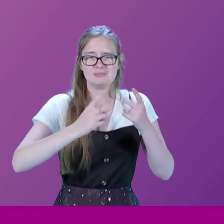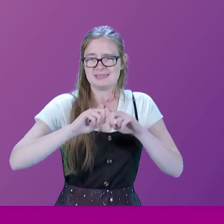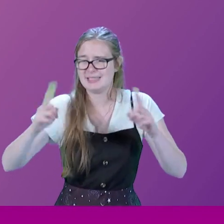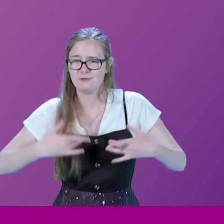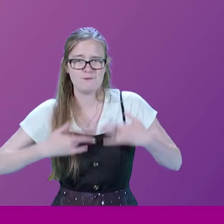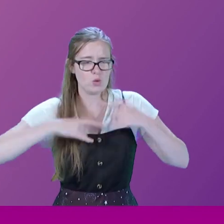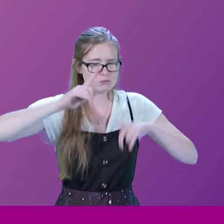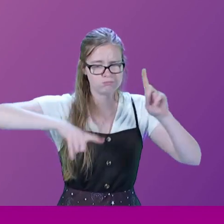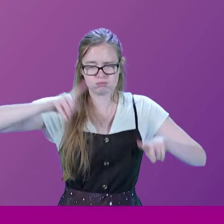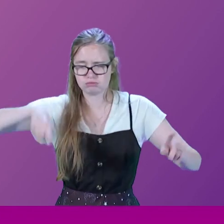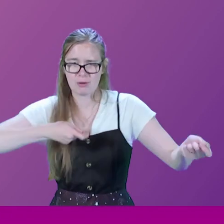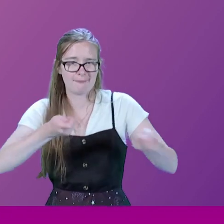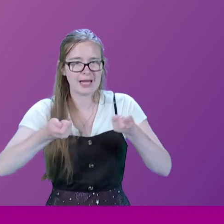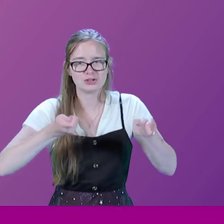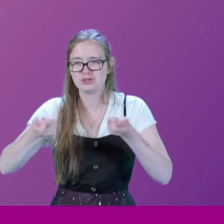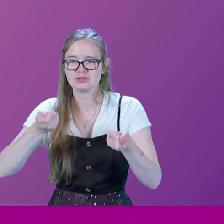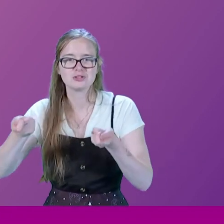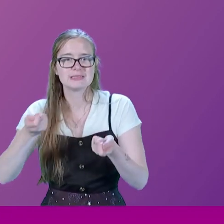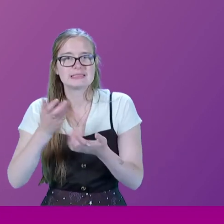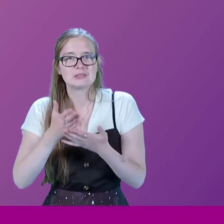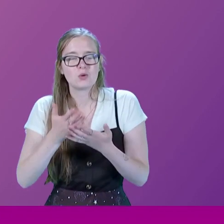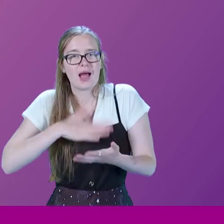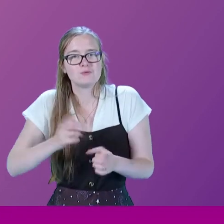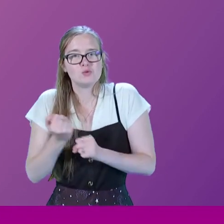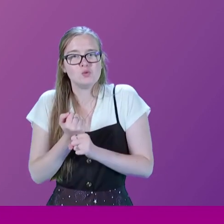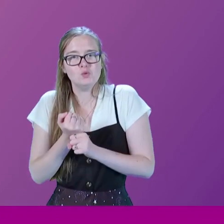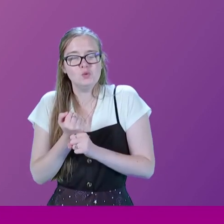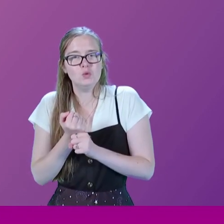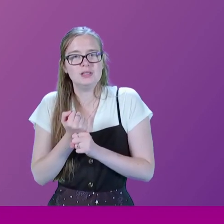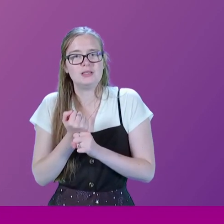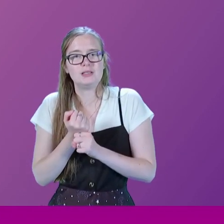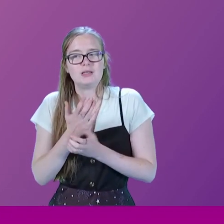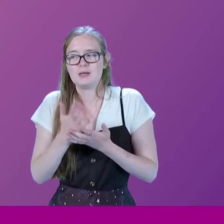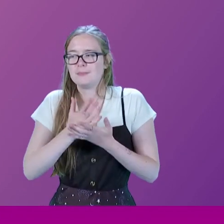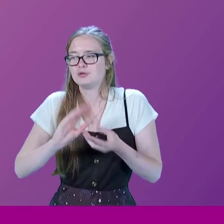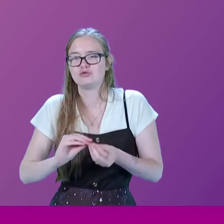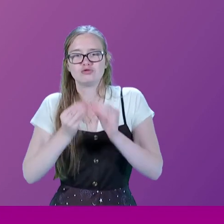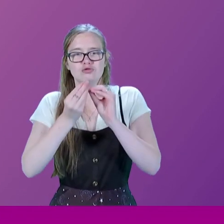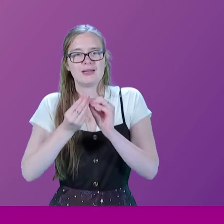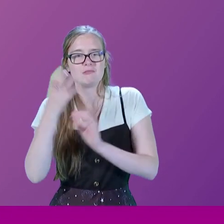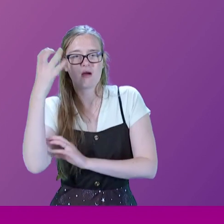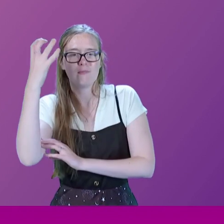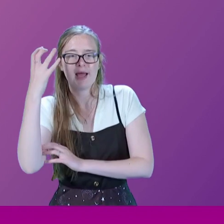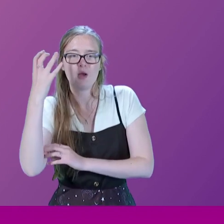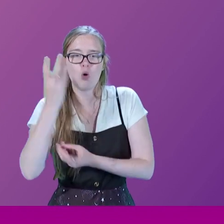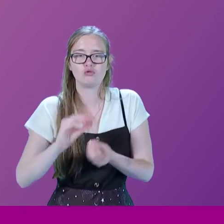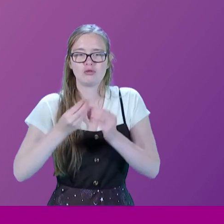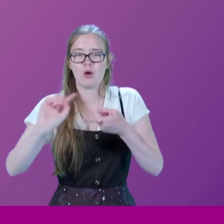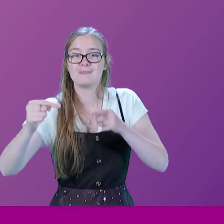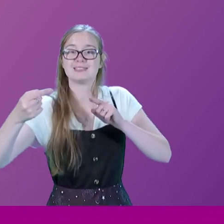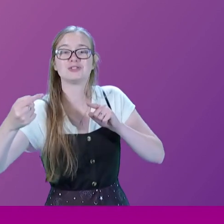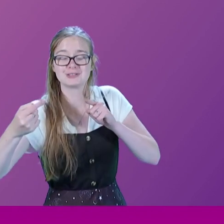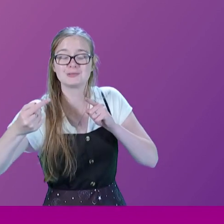views. And what you have to do, therefore, to form a government, for example, or indeed to form an opposition,